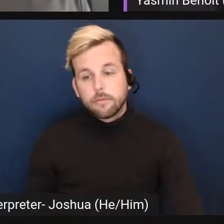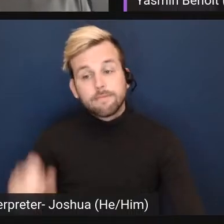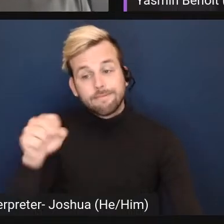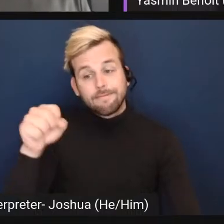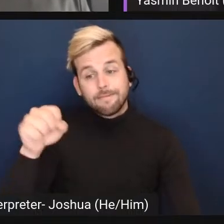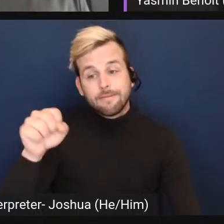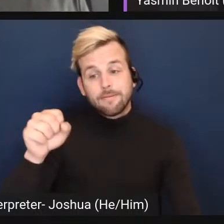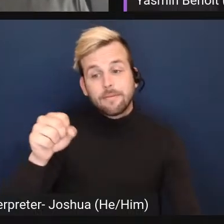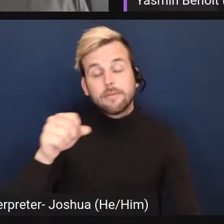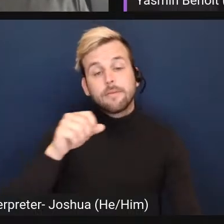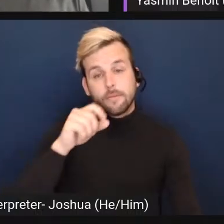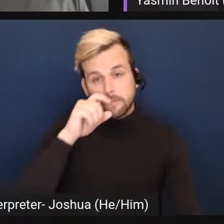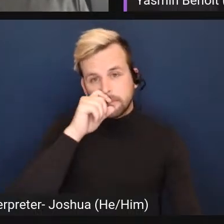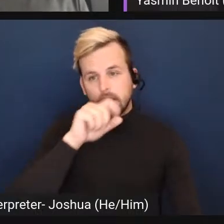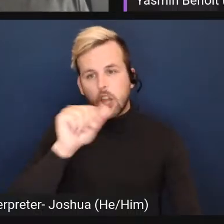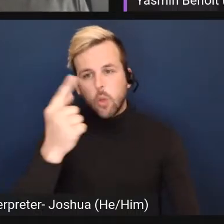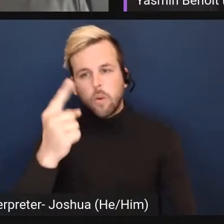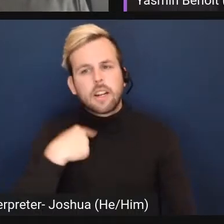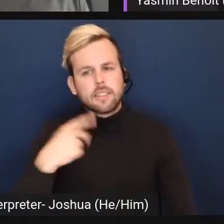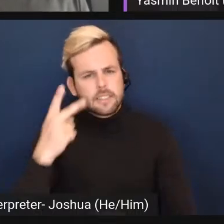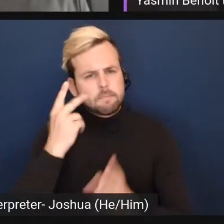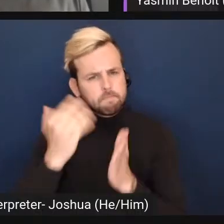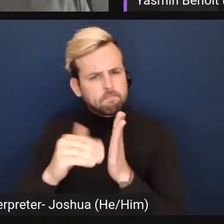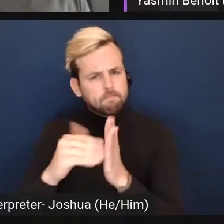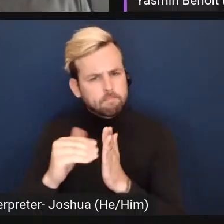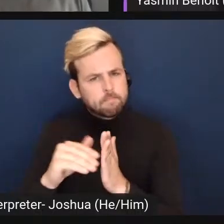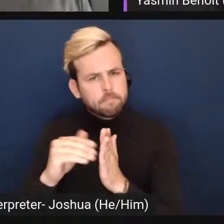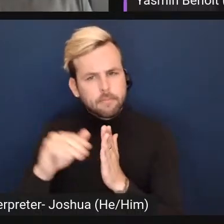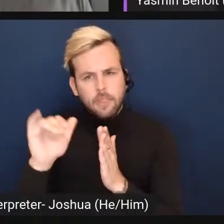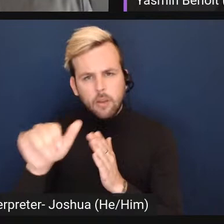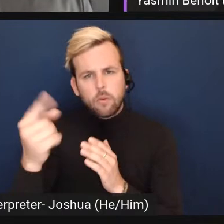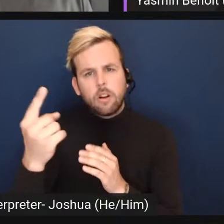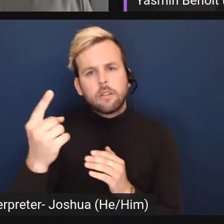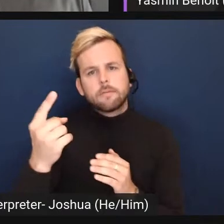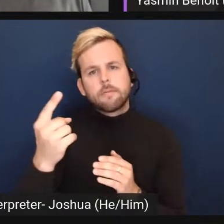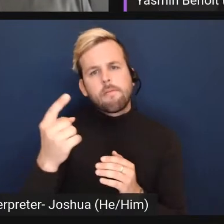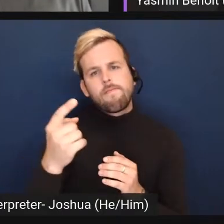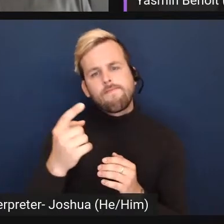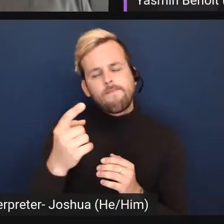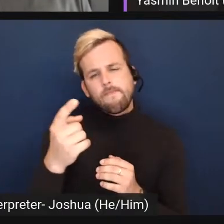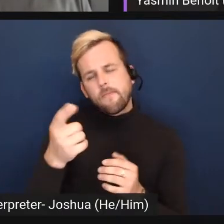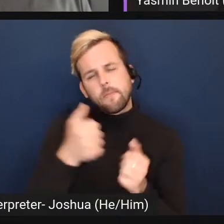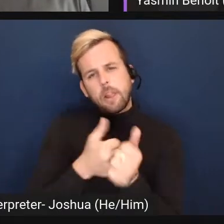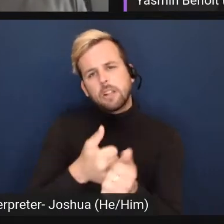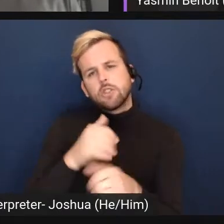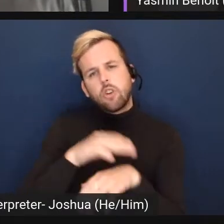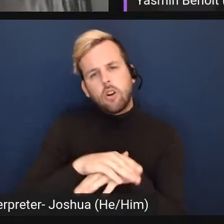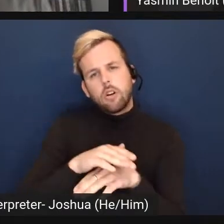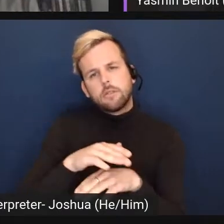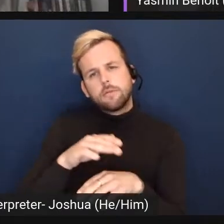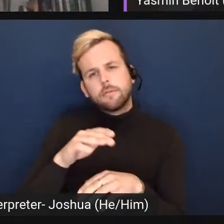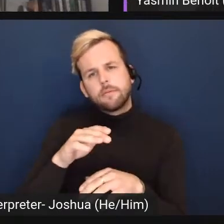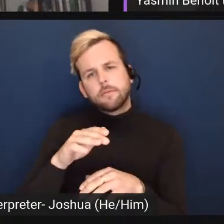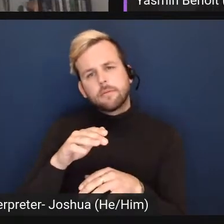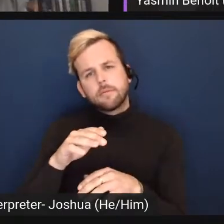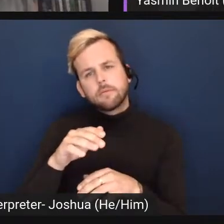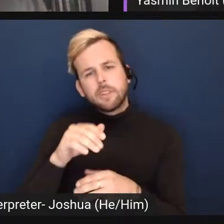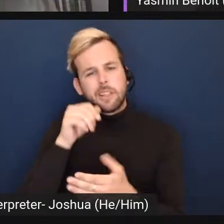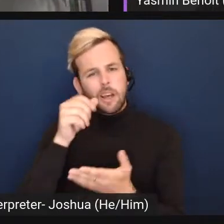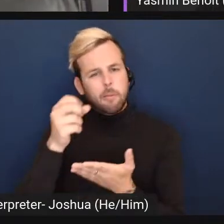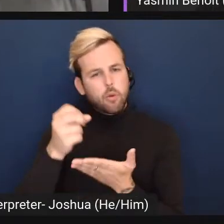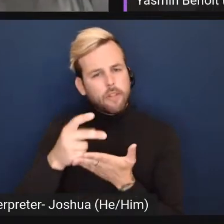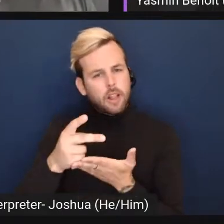another point that i saw a lot of people kind of echoing which i think is kind of just based on a disapproval